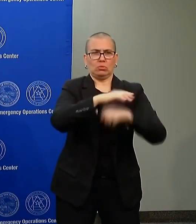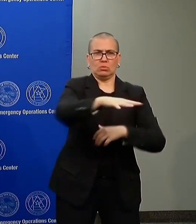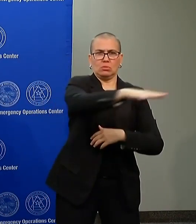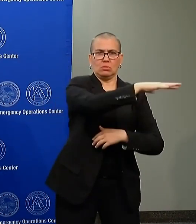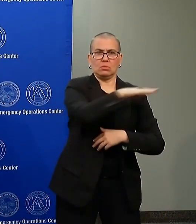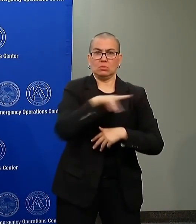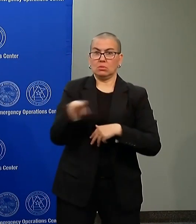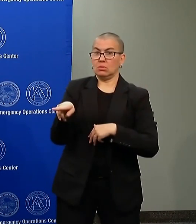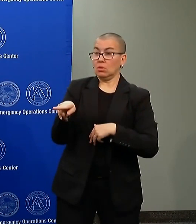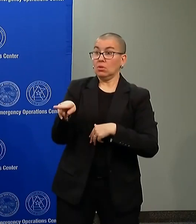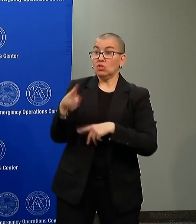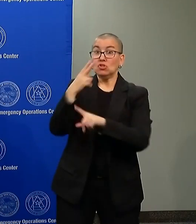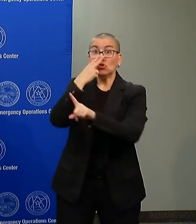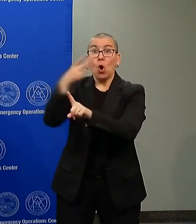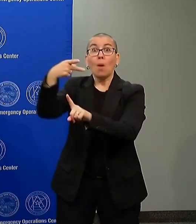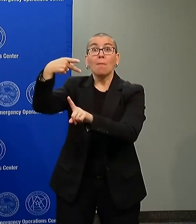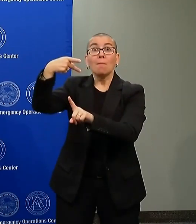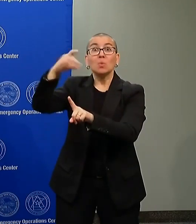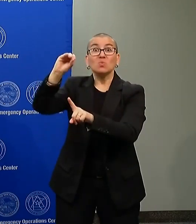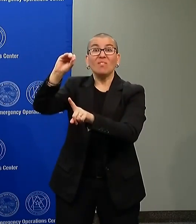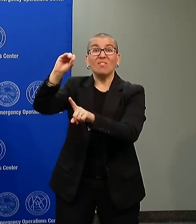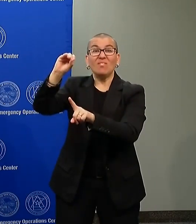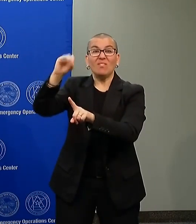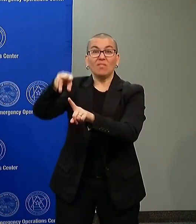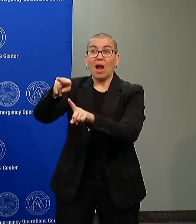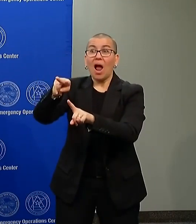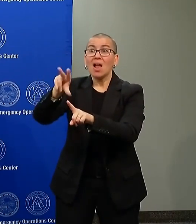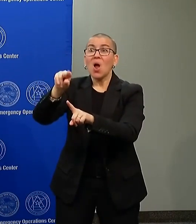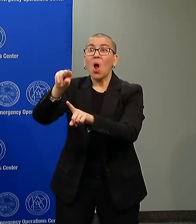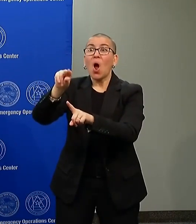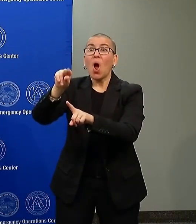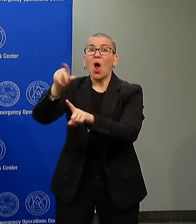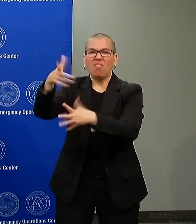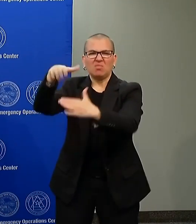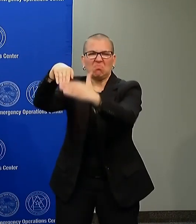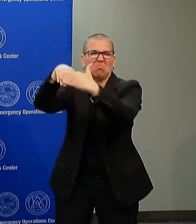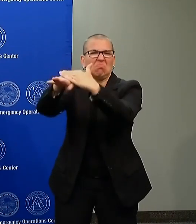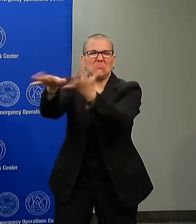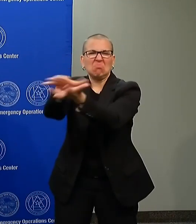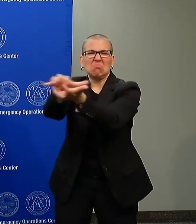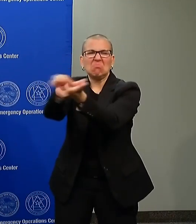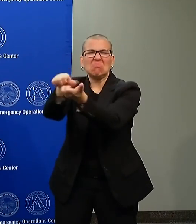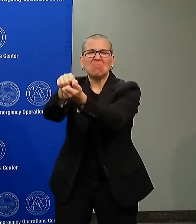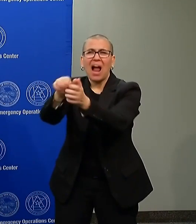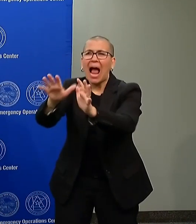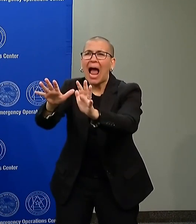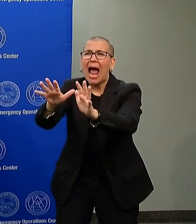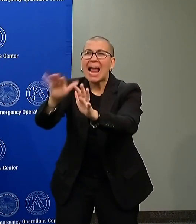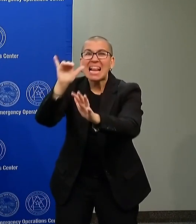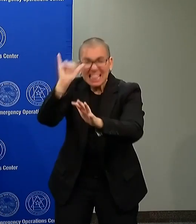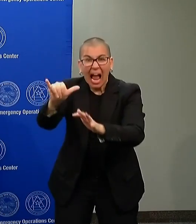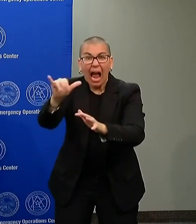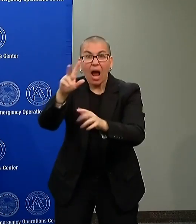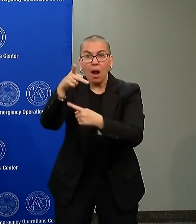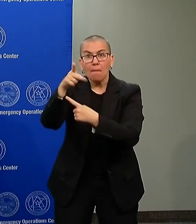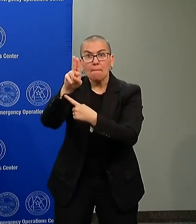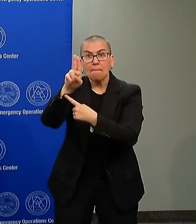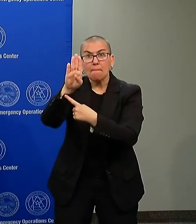try and destroy not only public property, but repeatedly set fires to private property